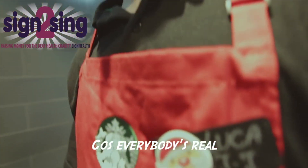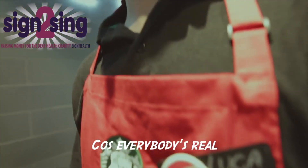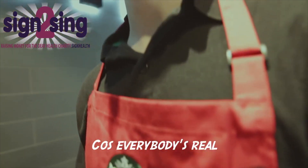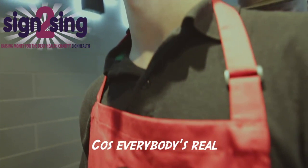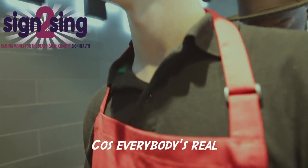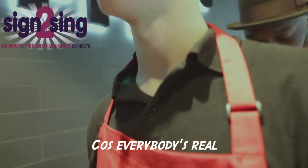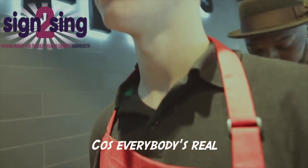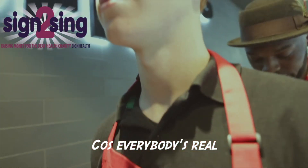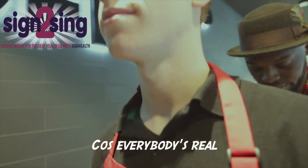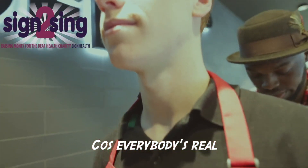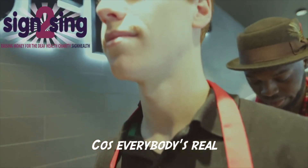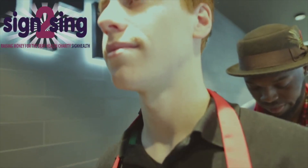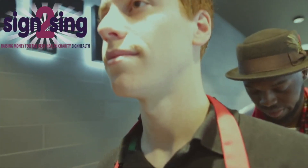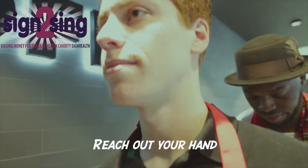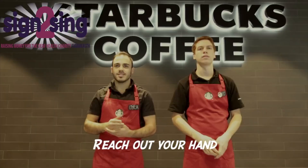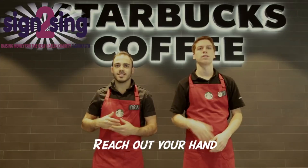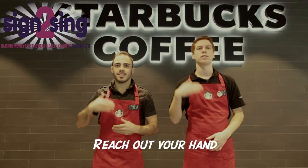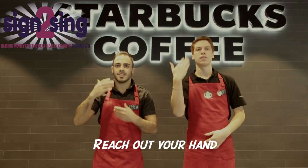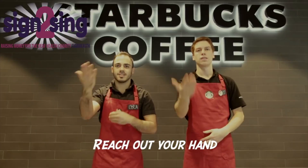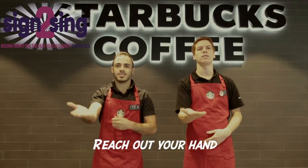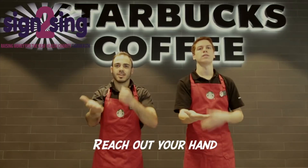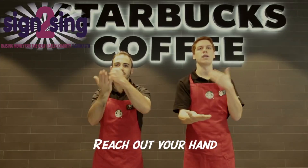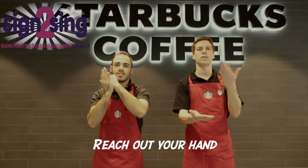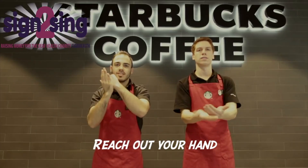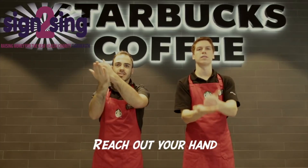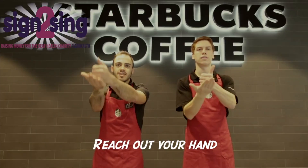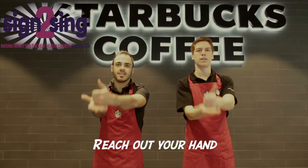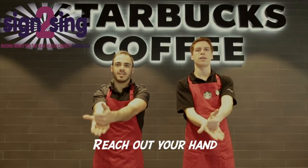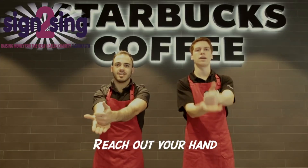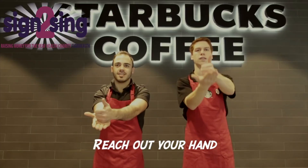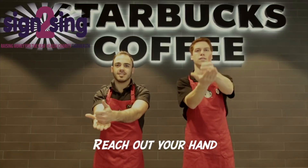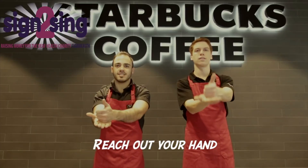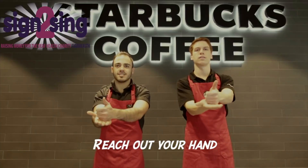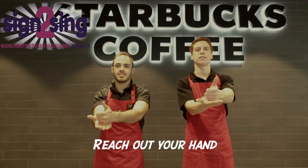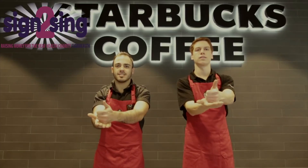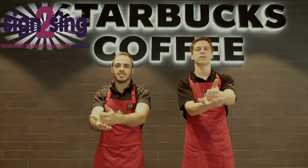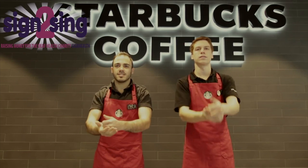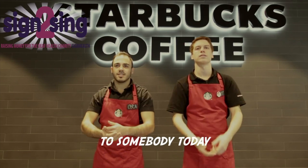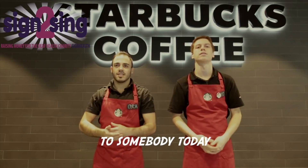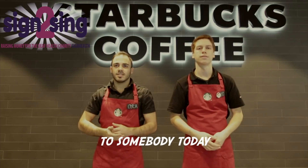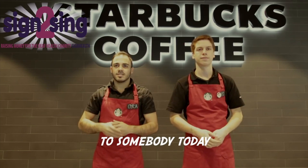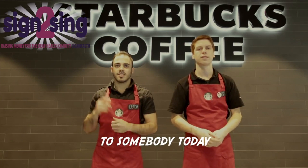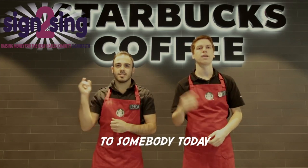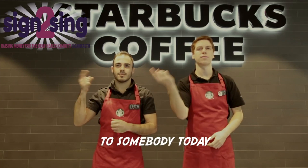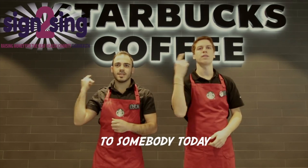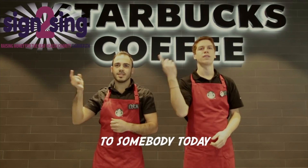real Reach out your hand To somebody